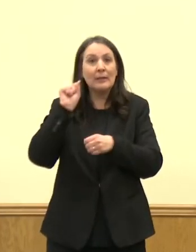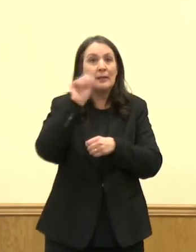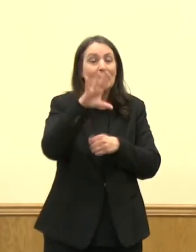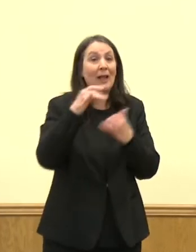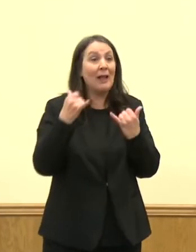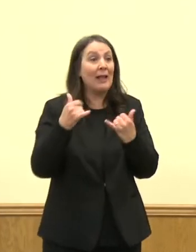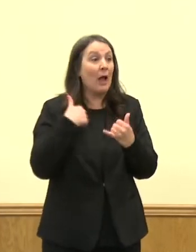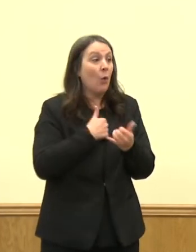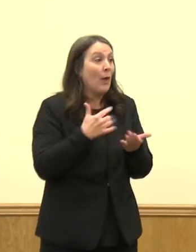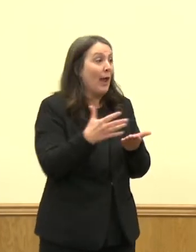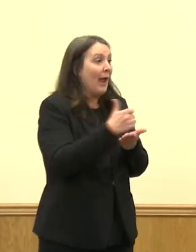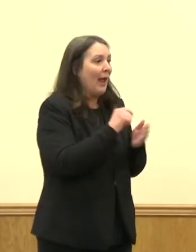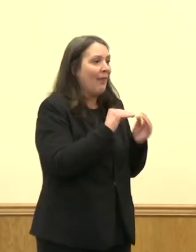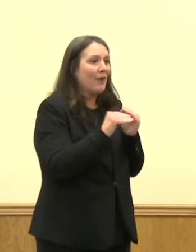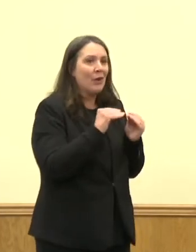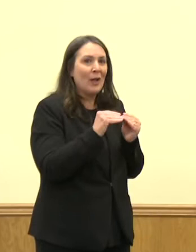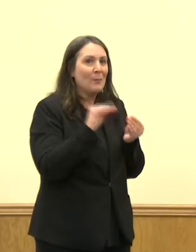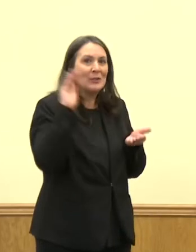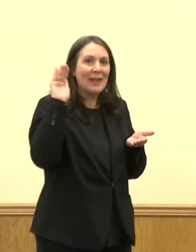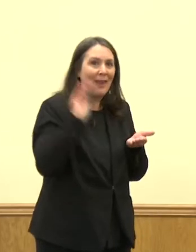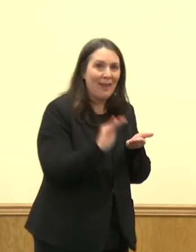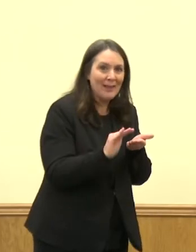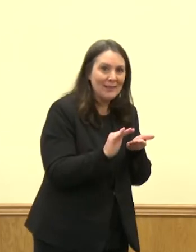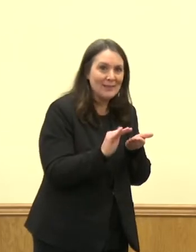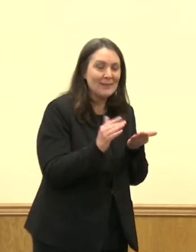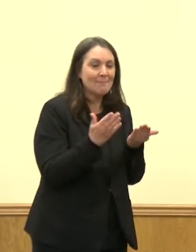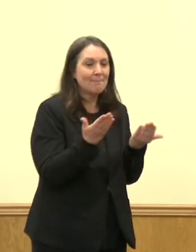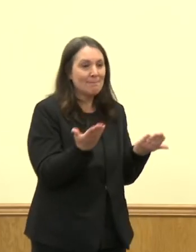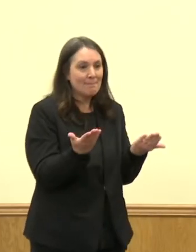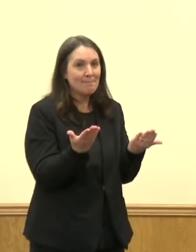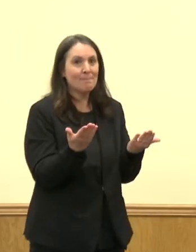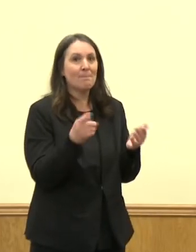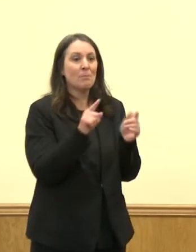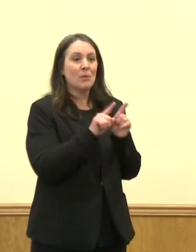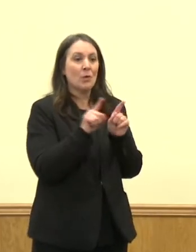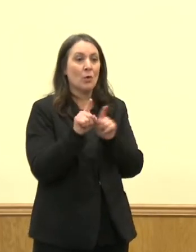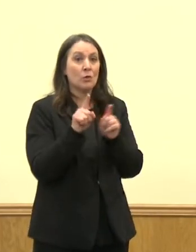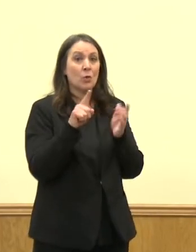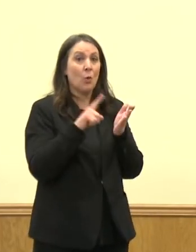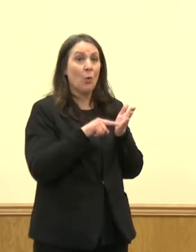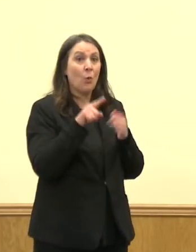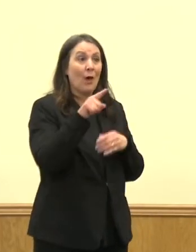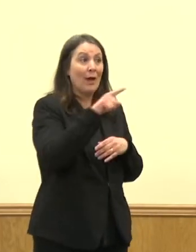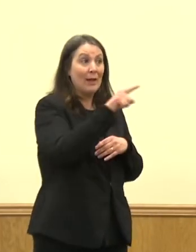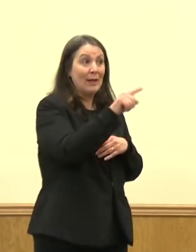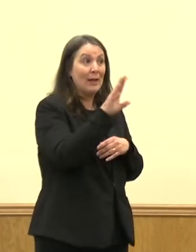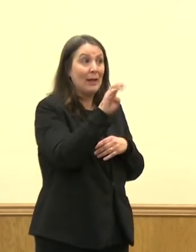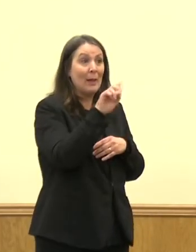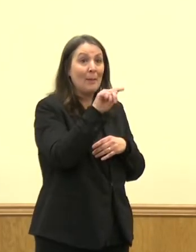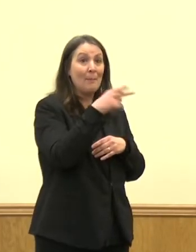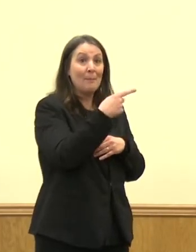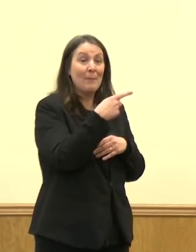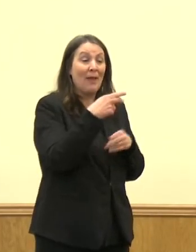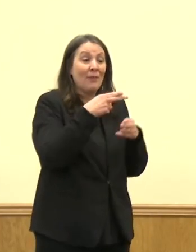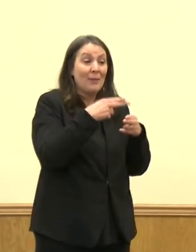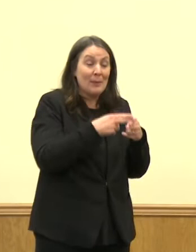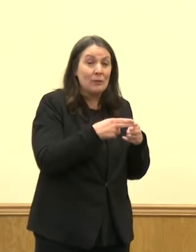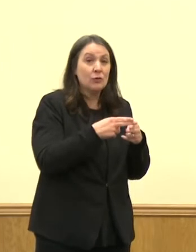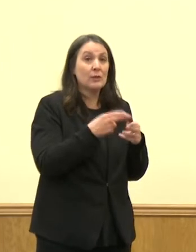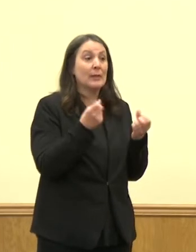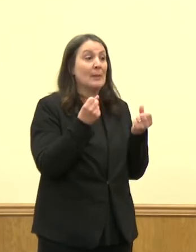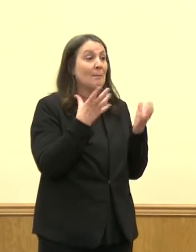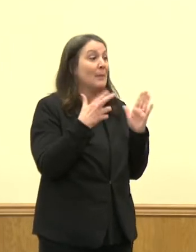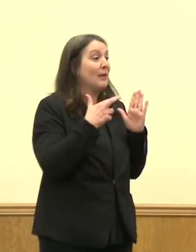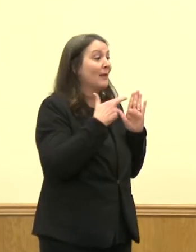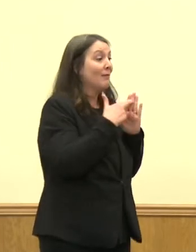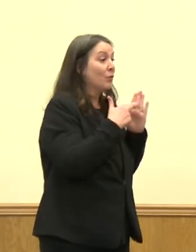number that we have. In addition, I would also just recommend that what Beth said and kind of iterate this fact that a lot of the guidance